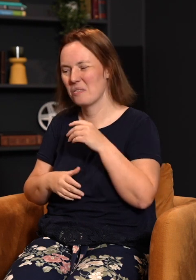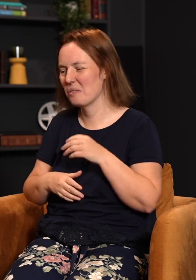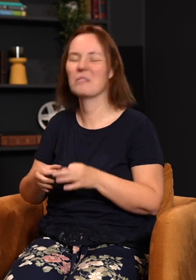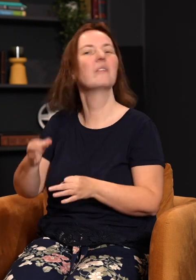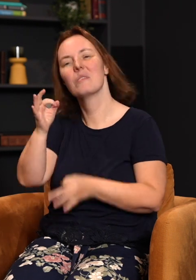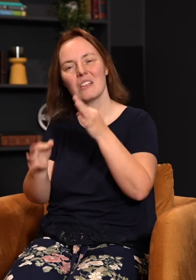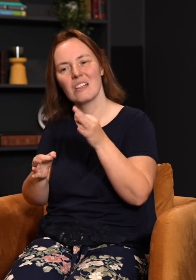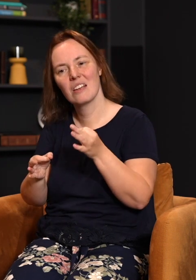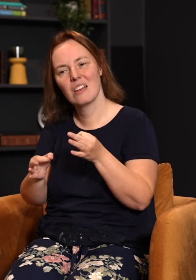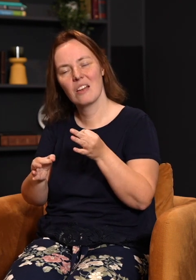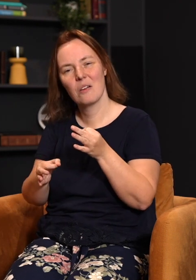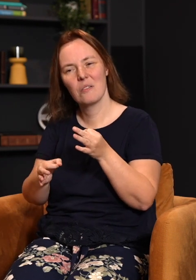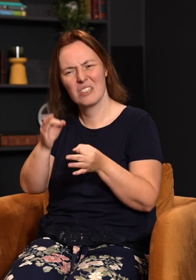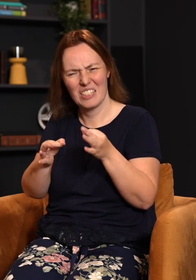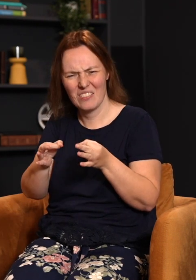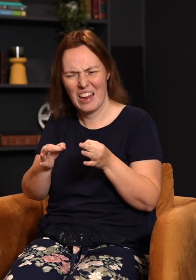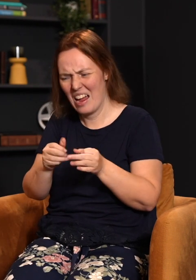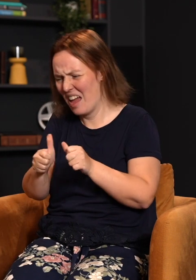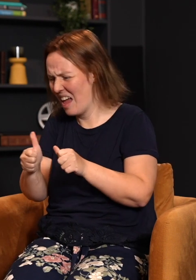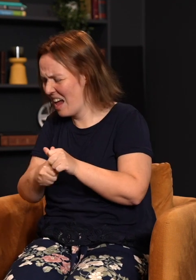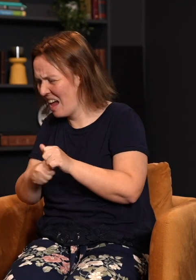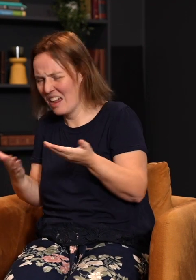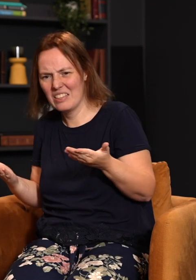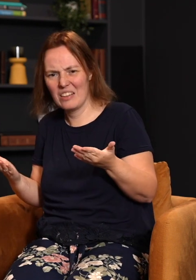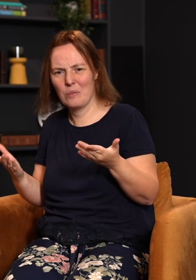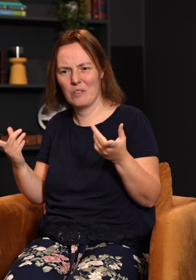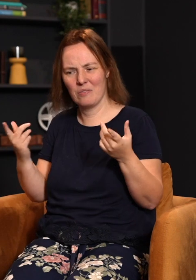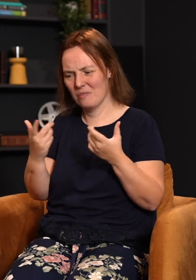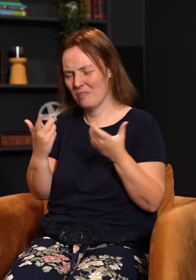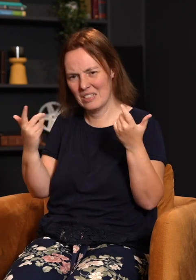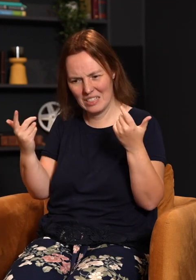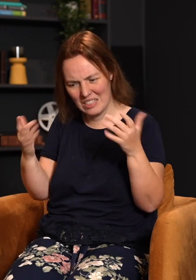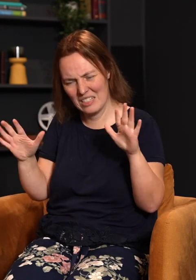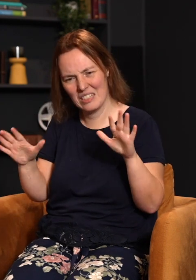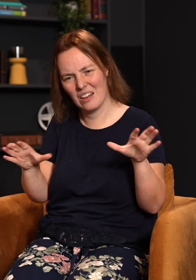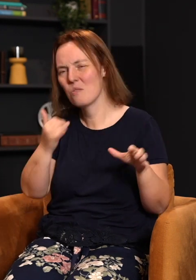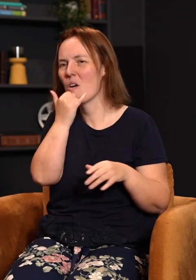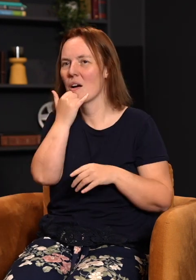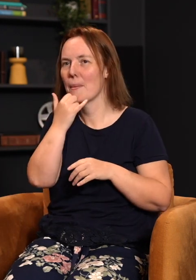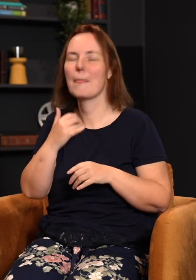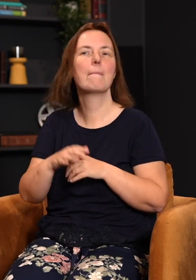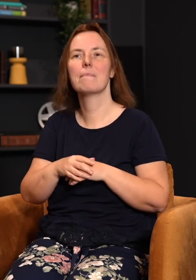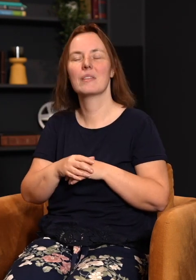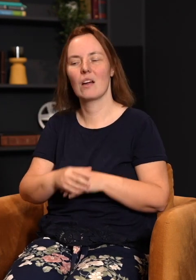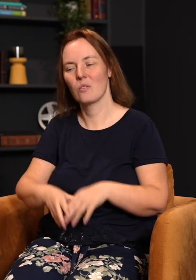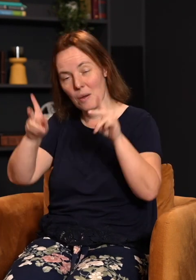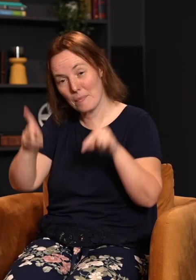subjective in our judgments, right? We tend to justify anything we've done wrong. But the reality is only a person can actually be my replacement. If